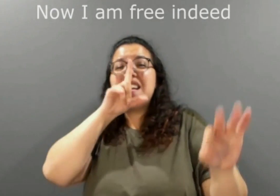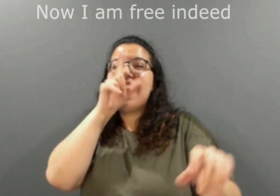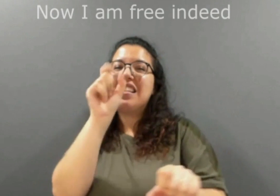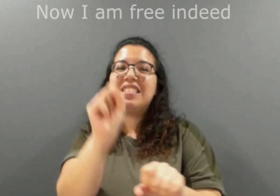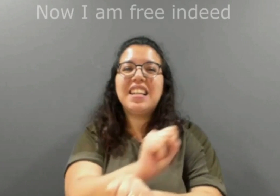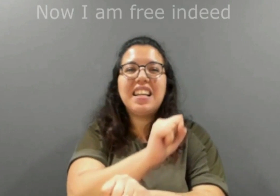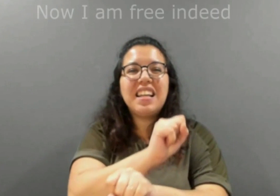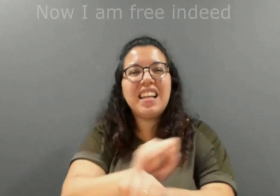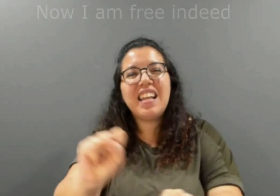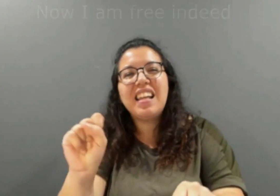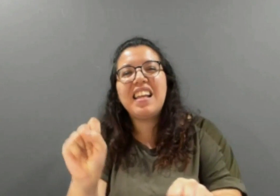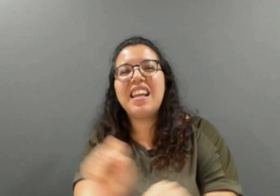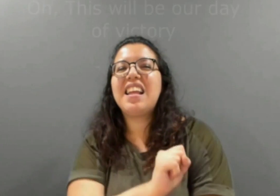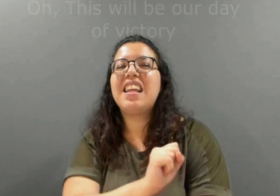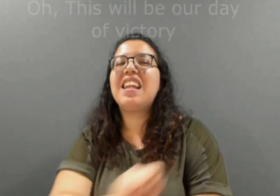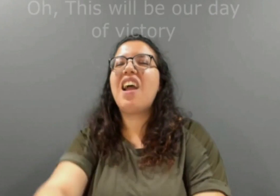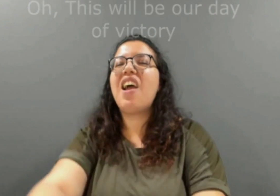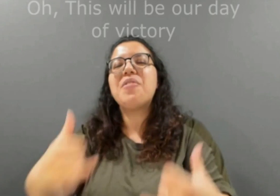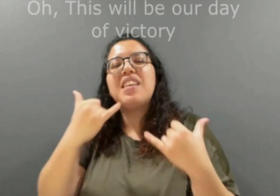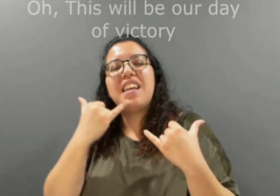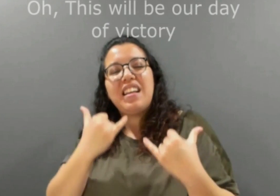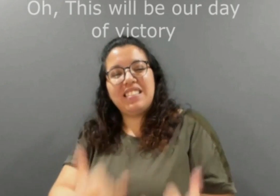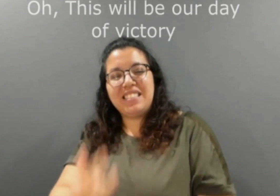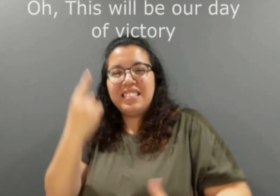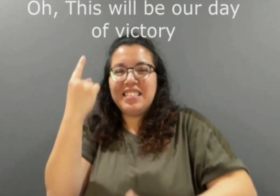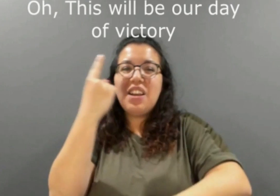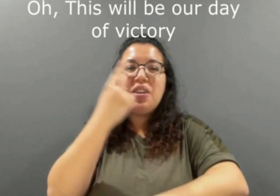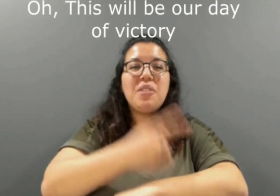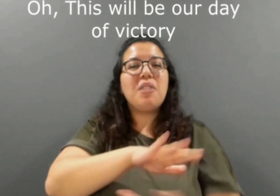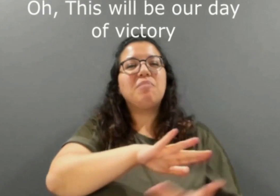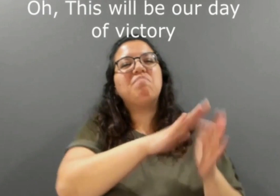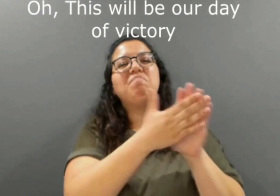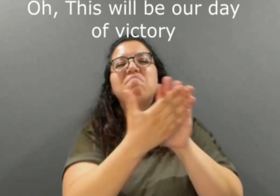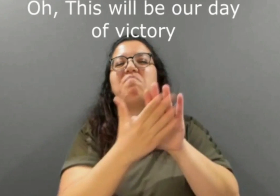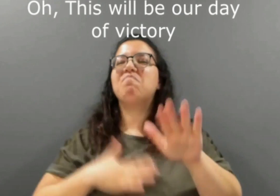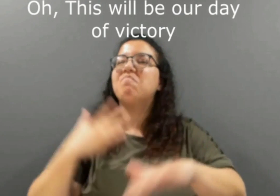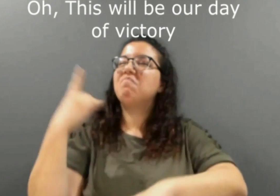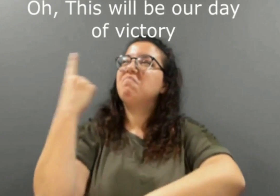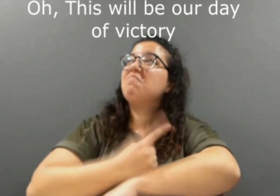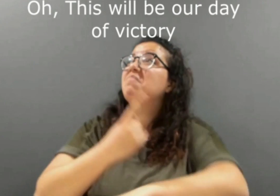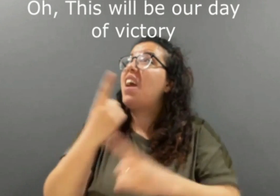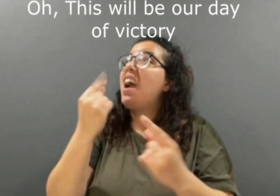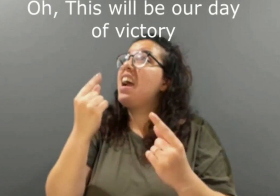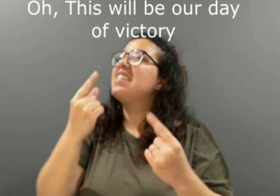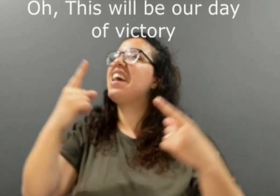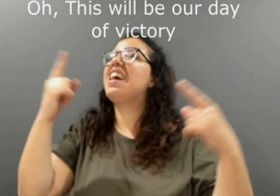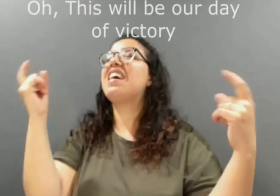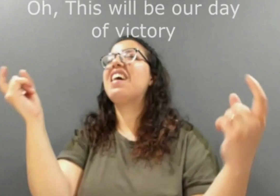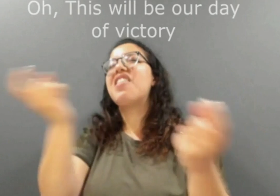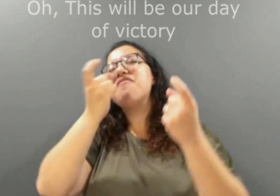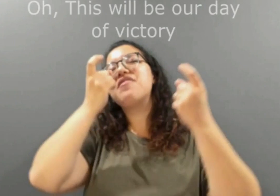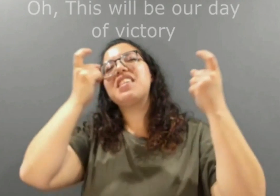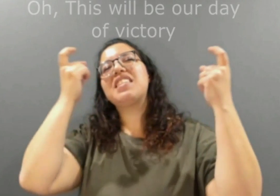Oh, this will be my day of victory